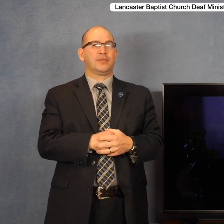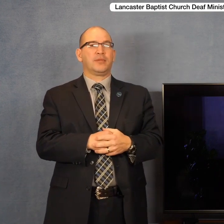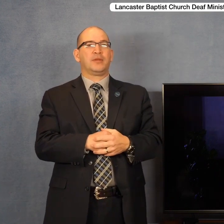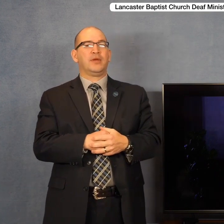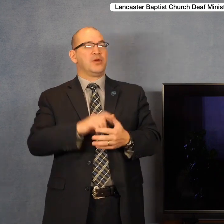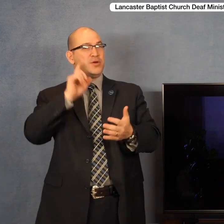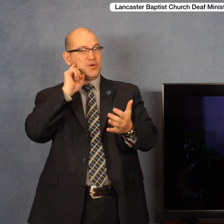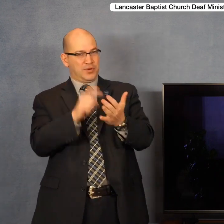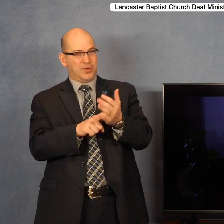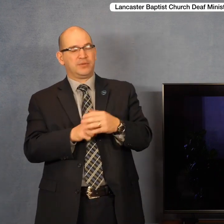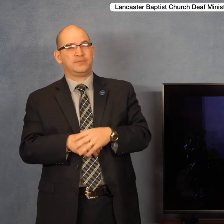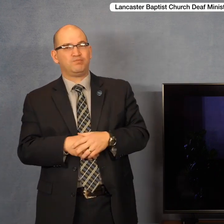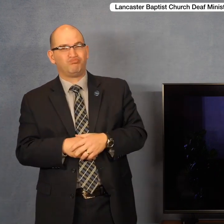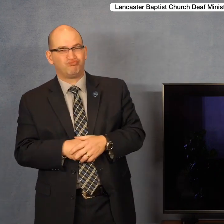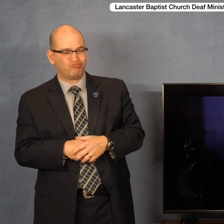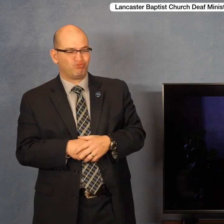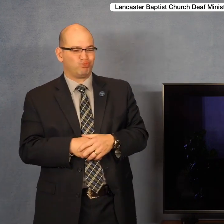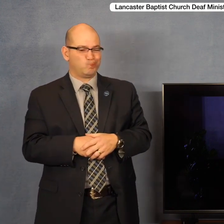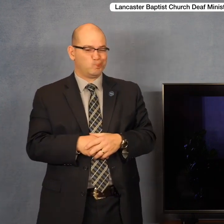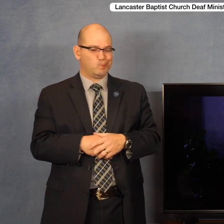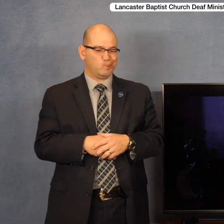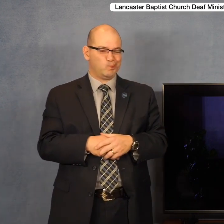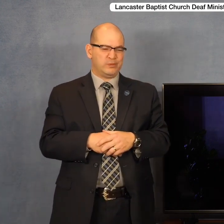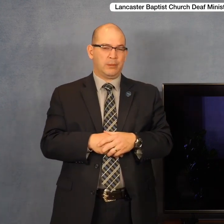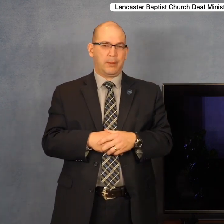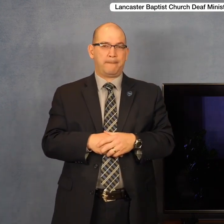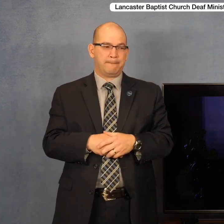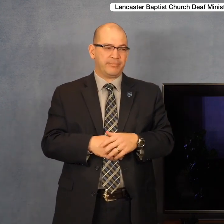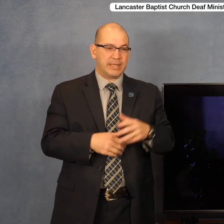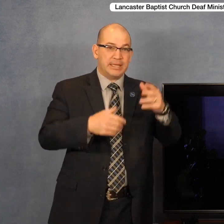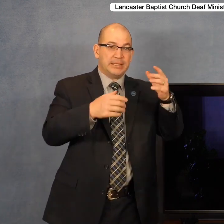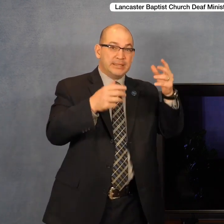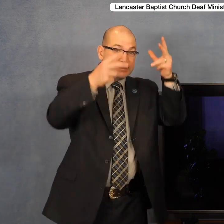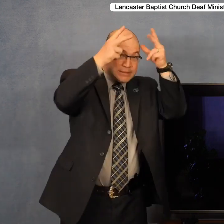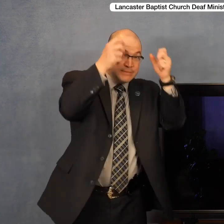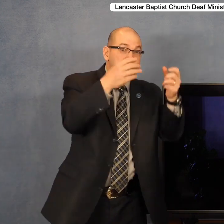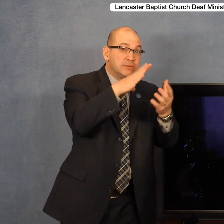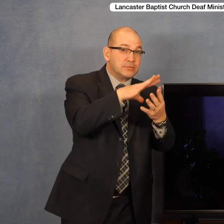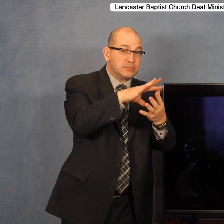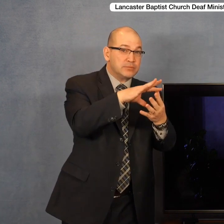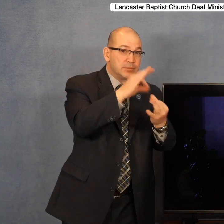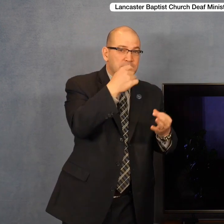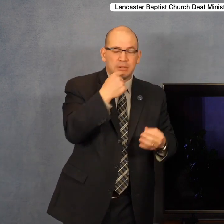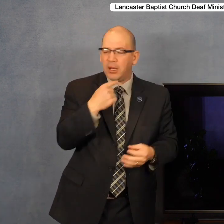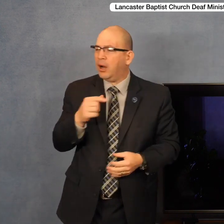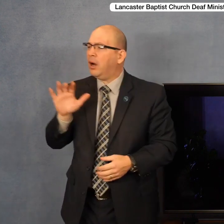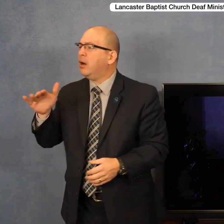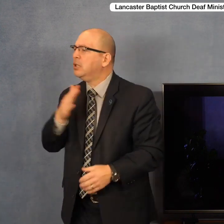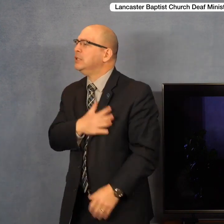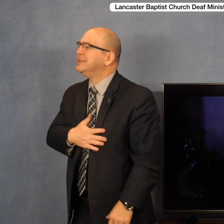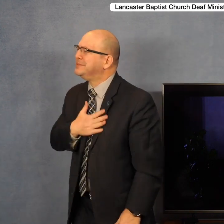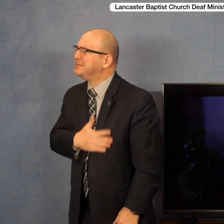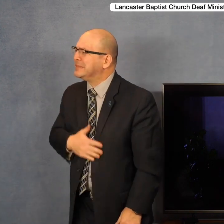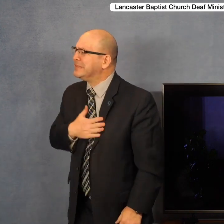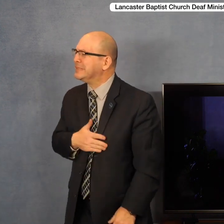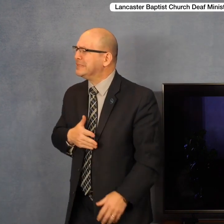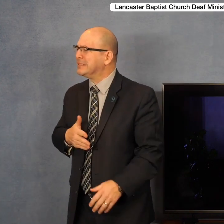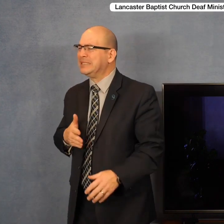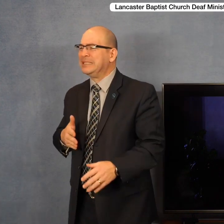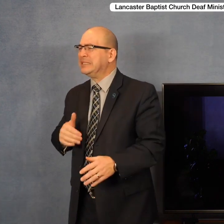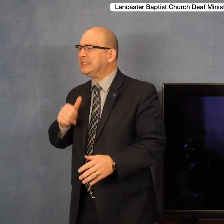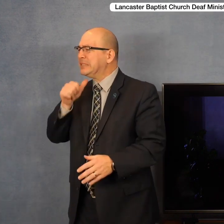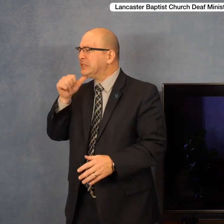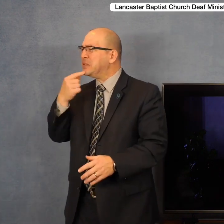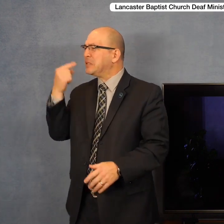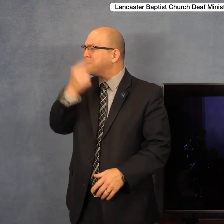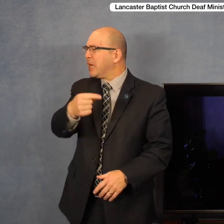Notice what he requests in verse 31, what these demons request. They say, And they besought him that he would not